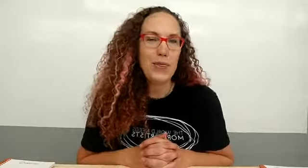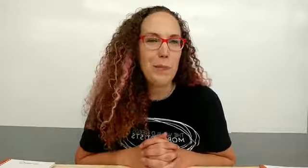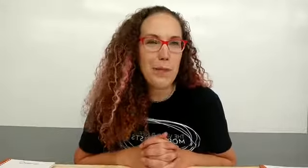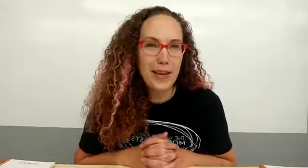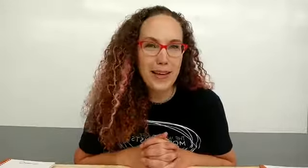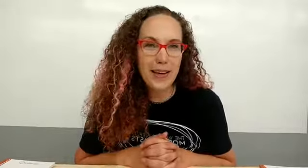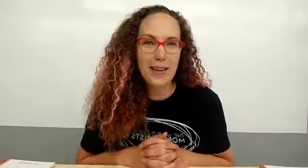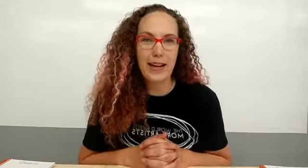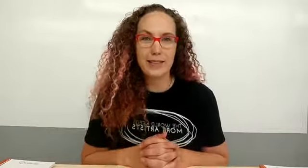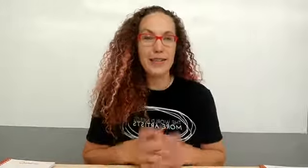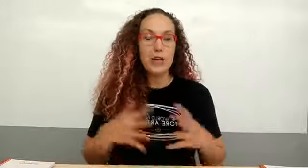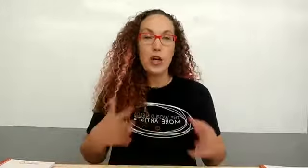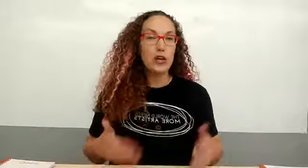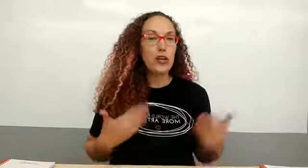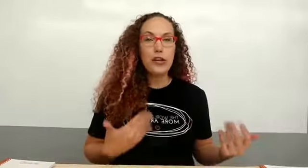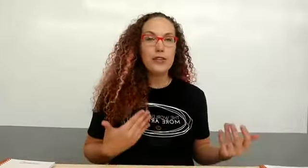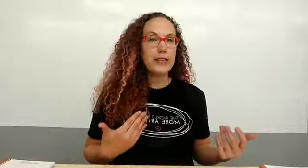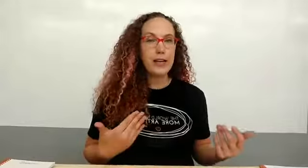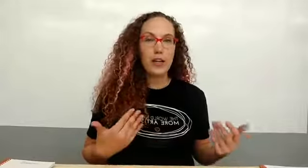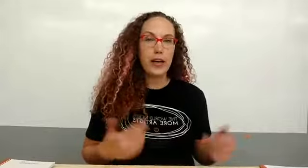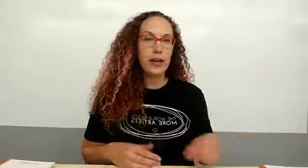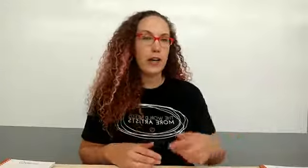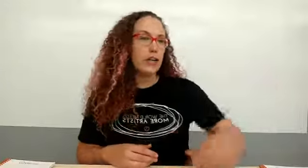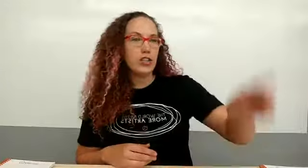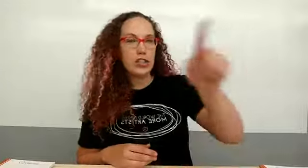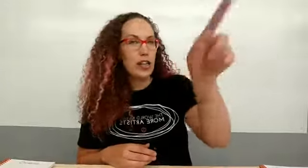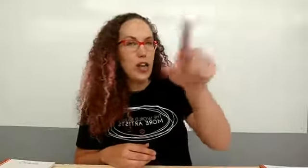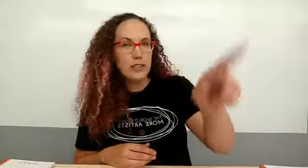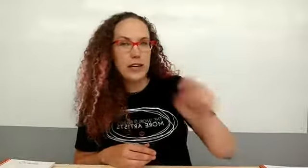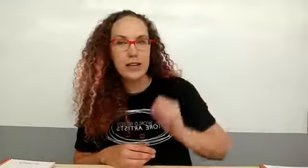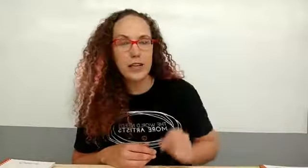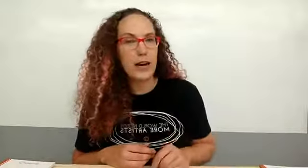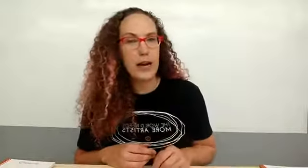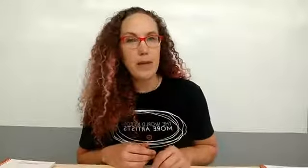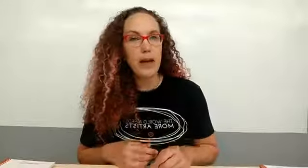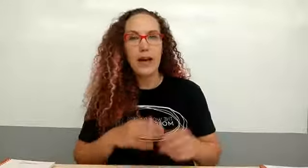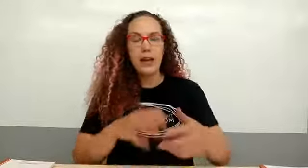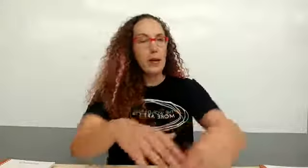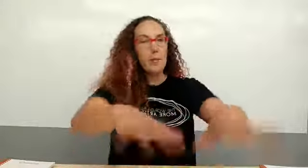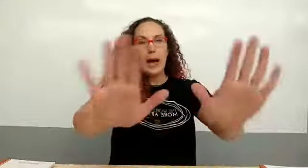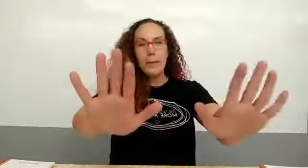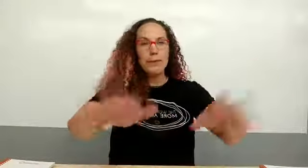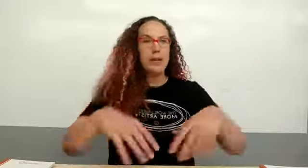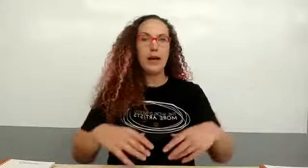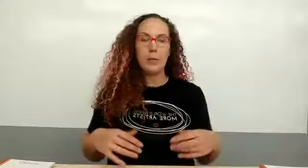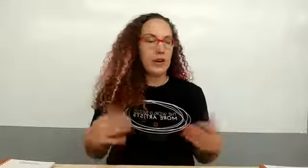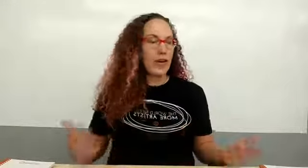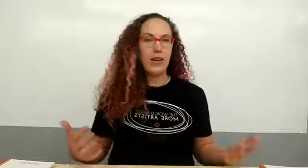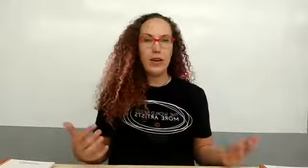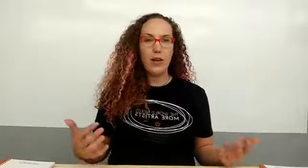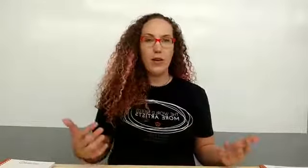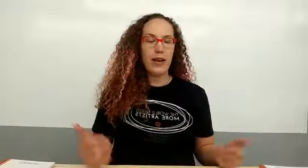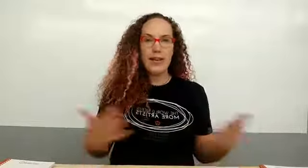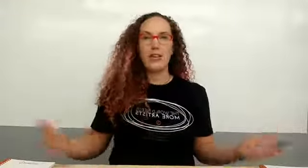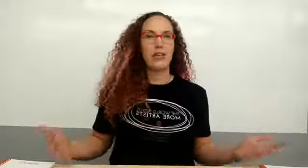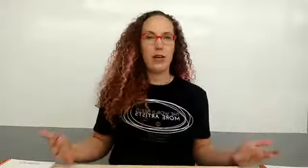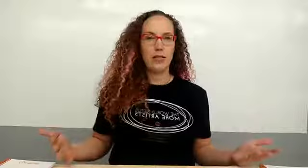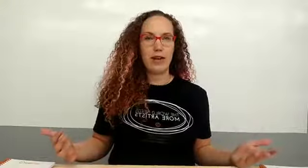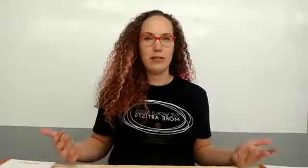the big kid classes your little second grader she logs on to her ipad pops it up and and takes her art class